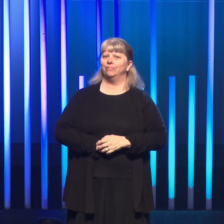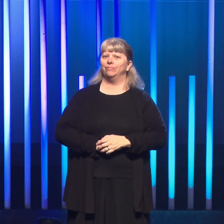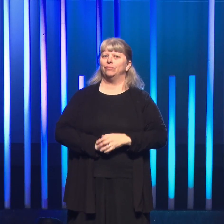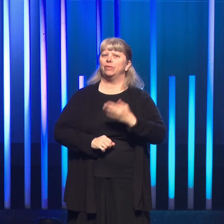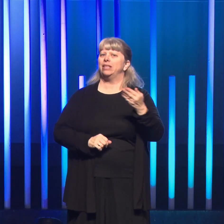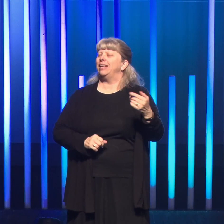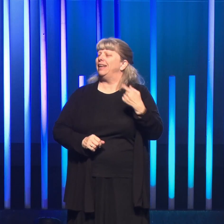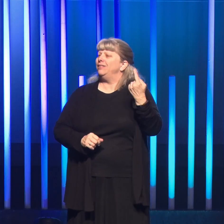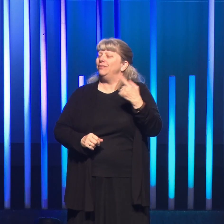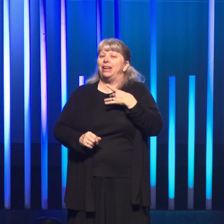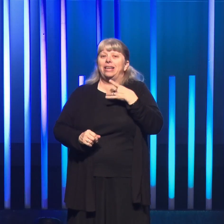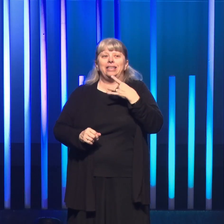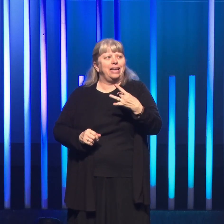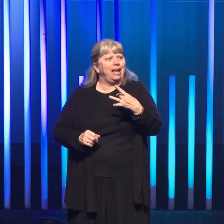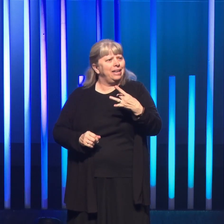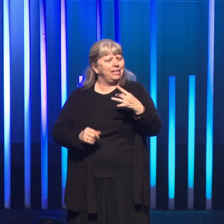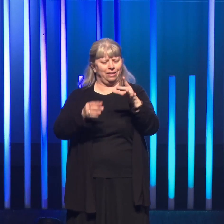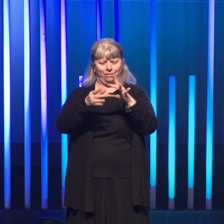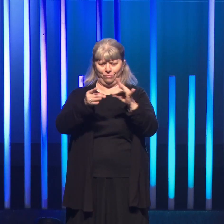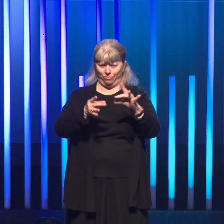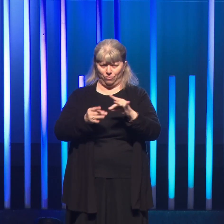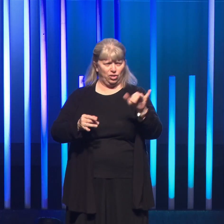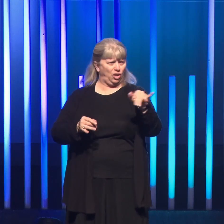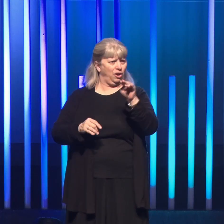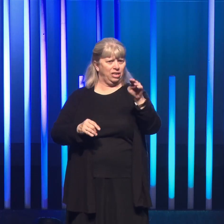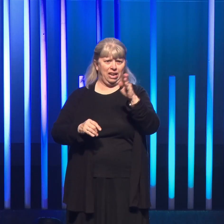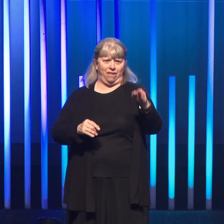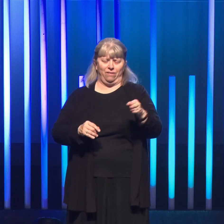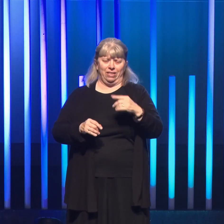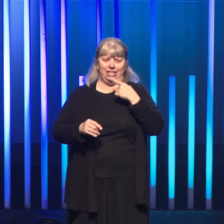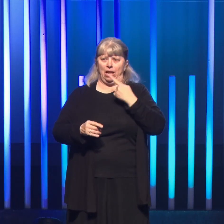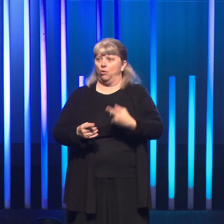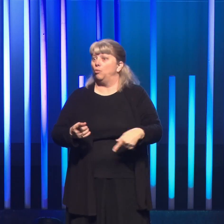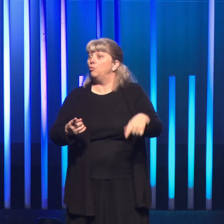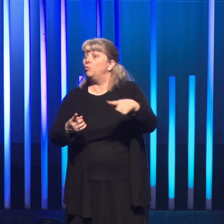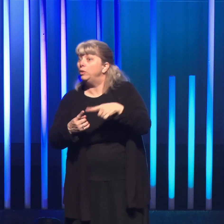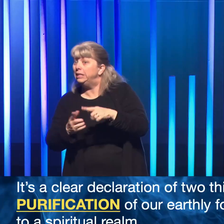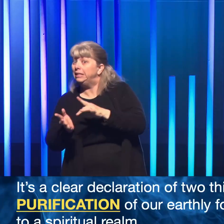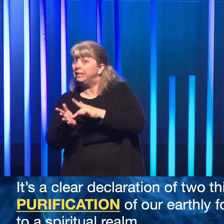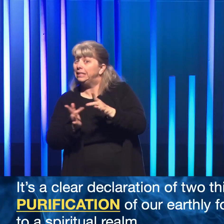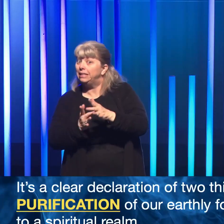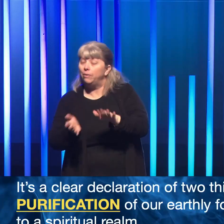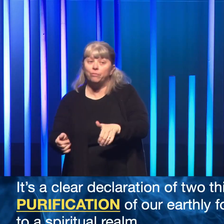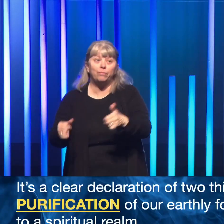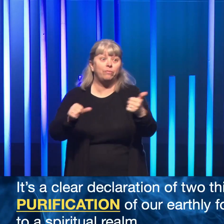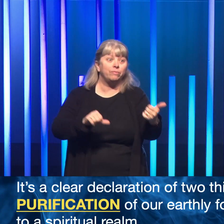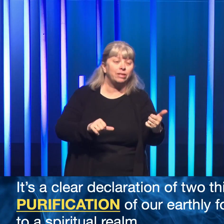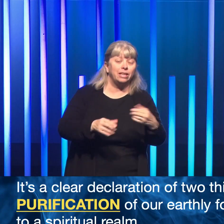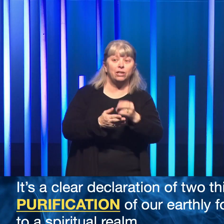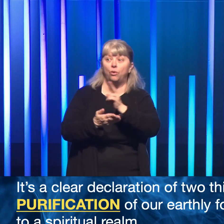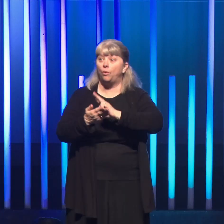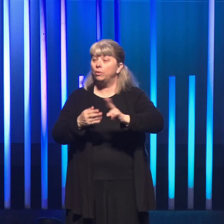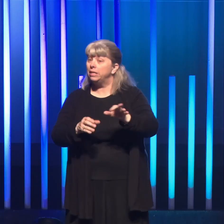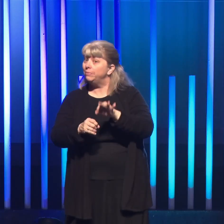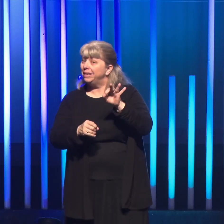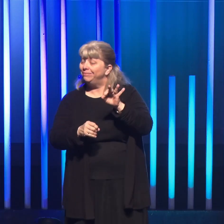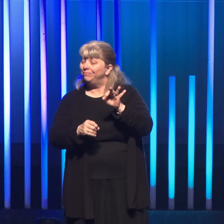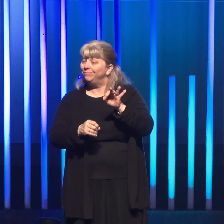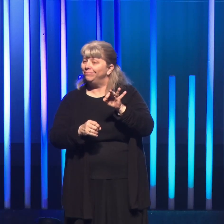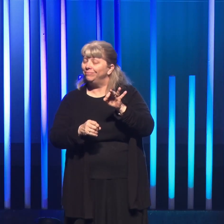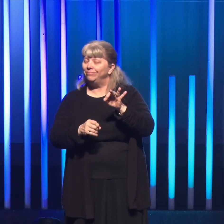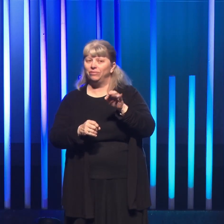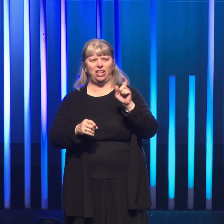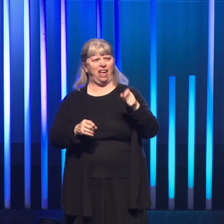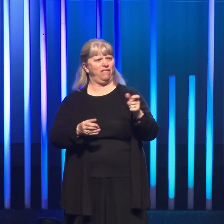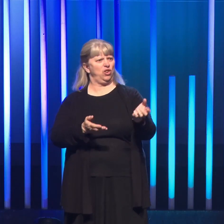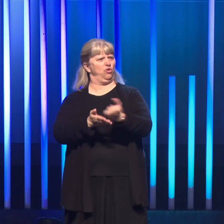thing I've always liked about this passage is that John never says when Jesus would baptize us in the Holy Spirit. Do we